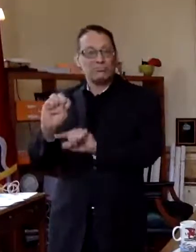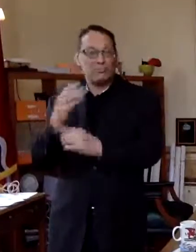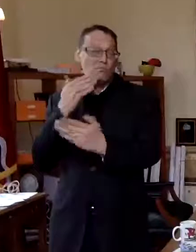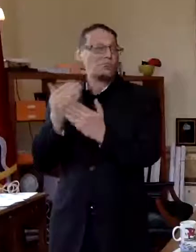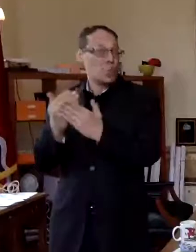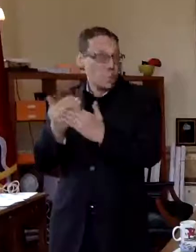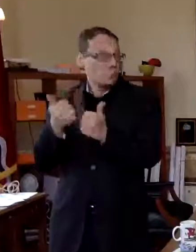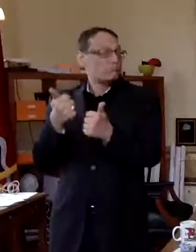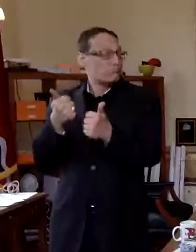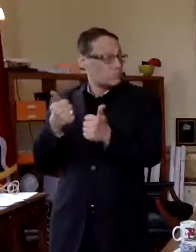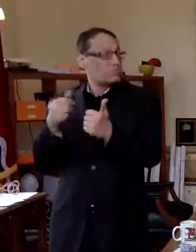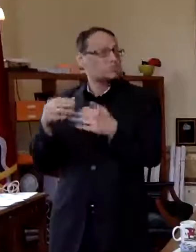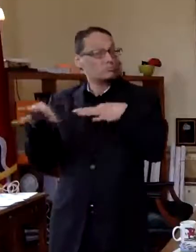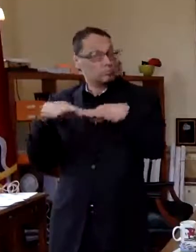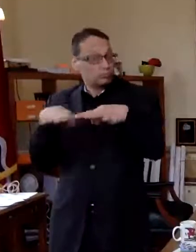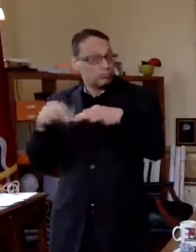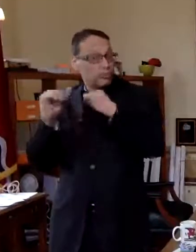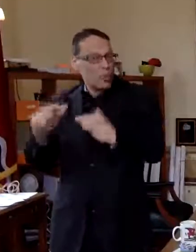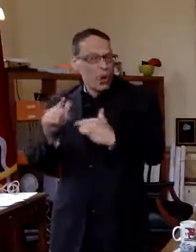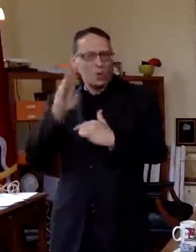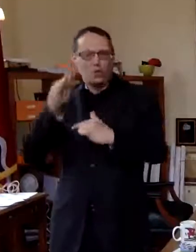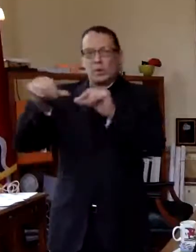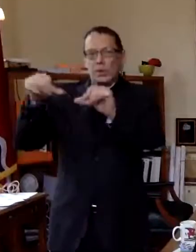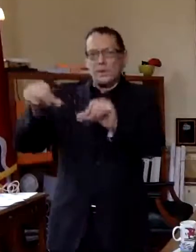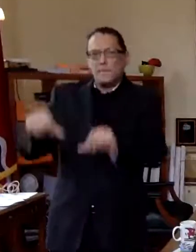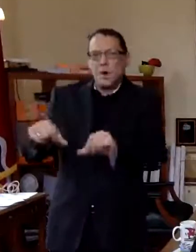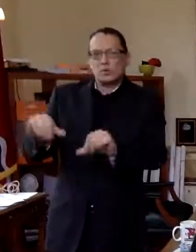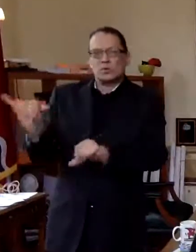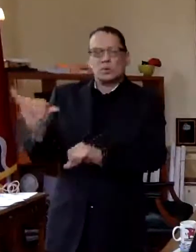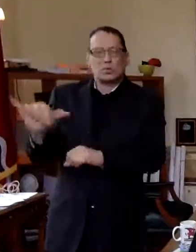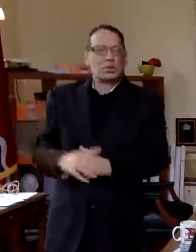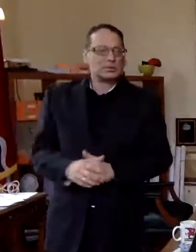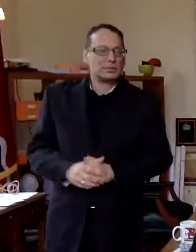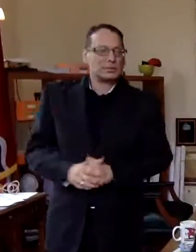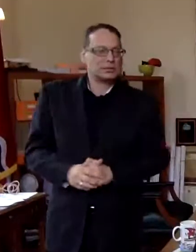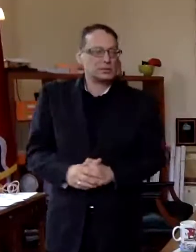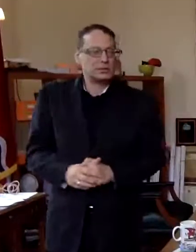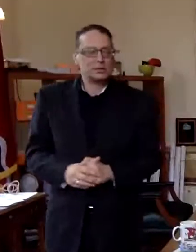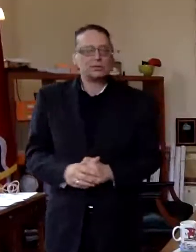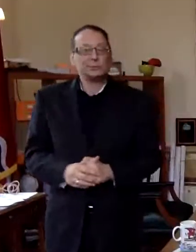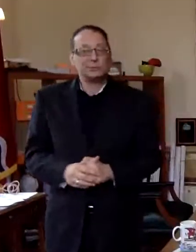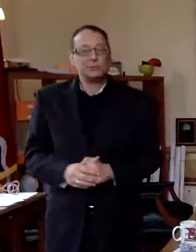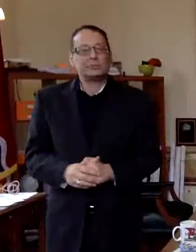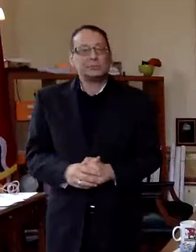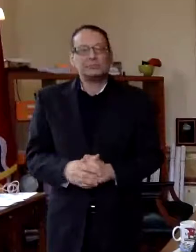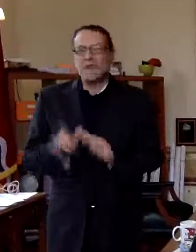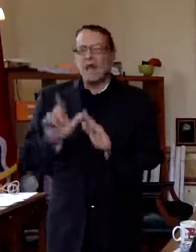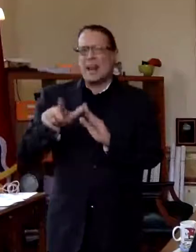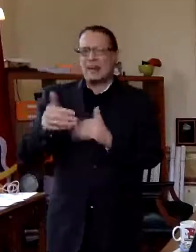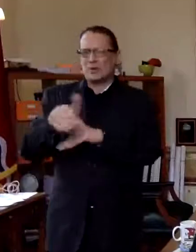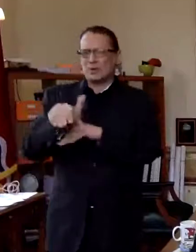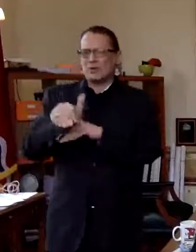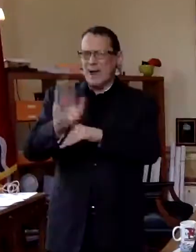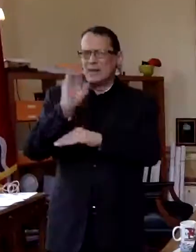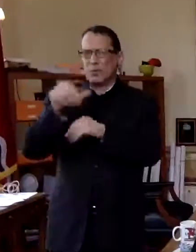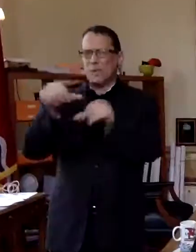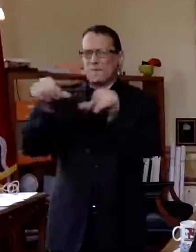us through all of this so we will be posting that as well online here later this evening